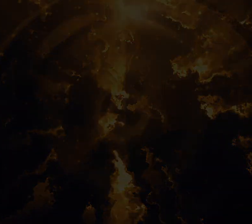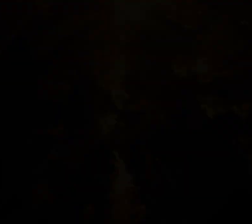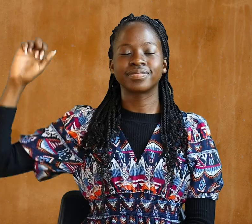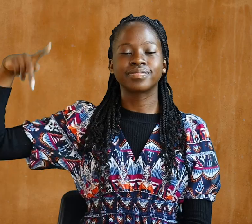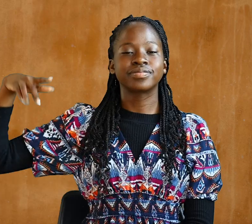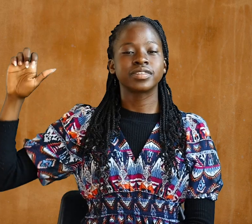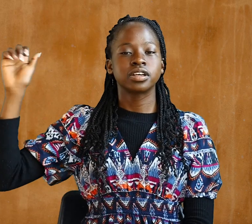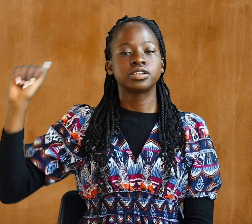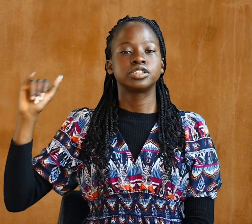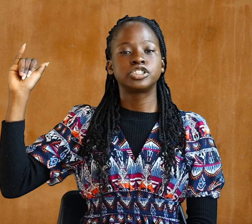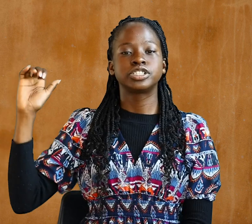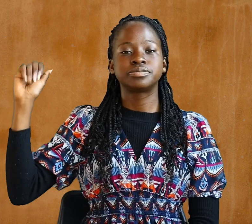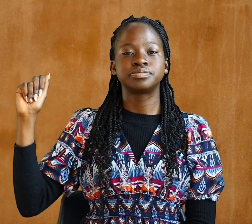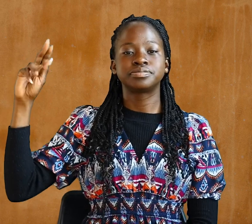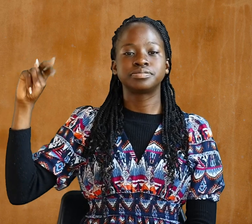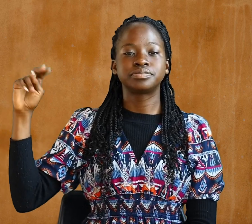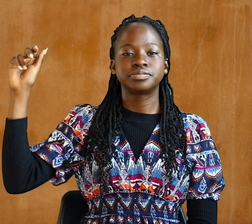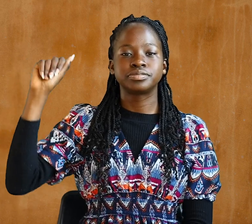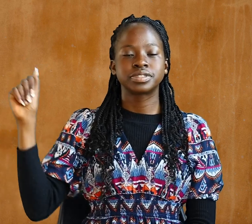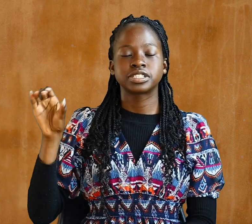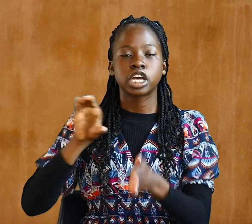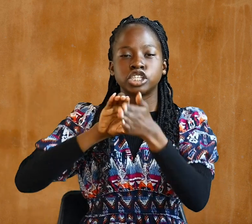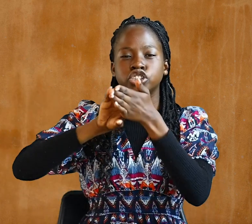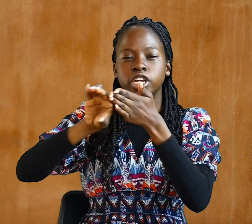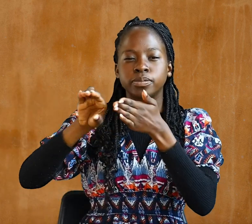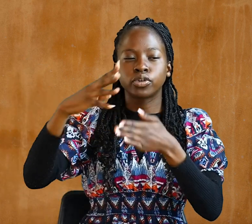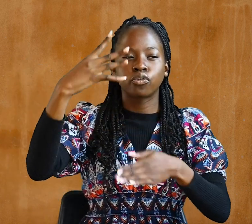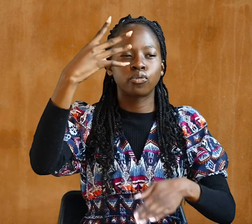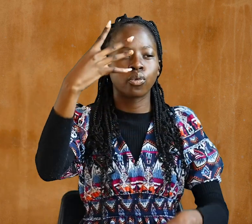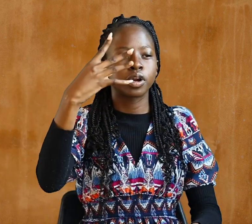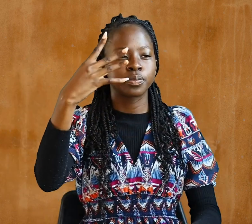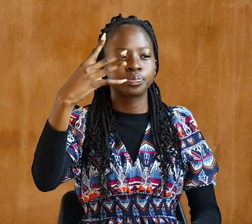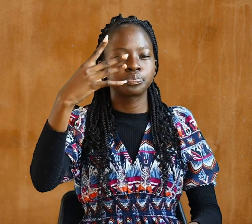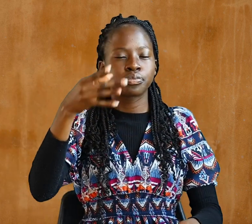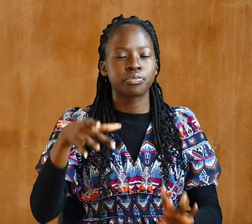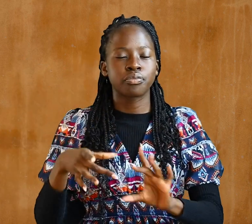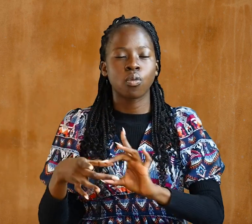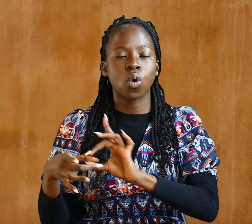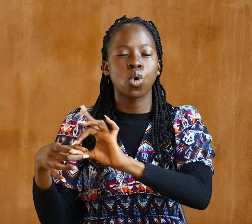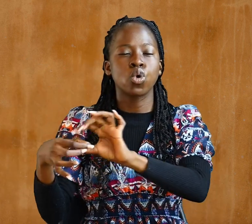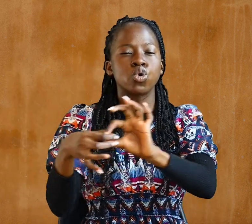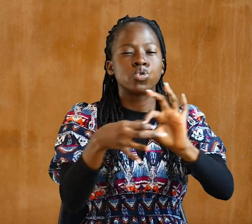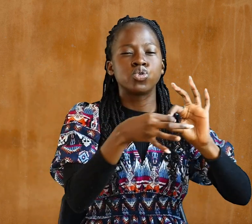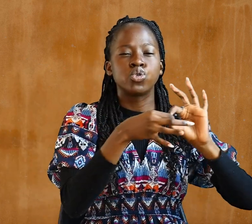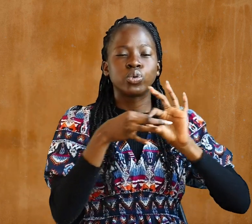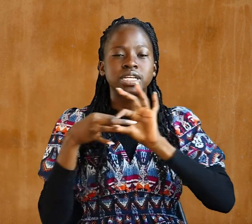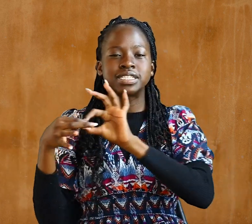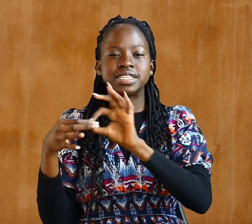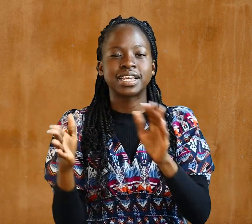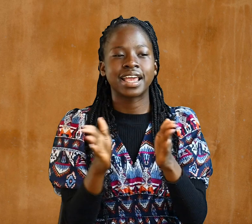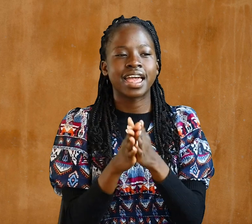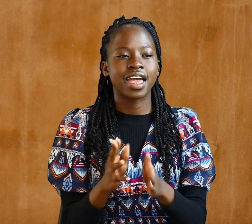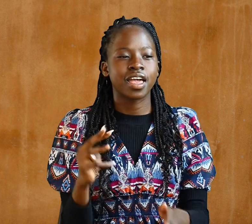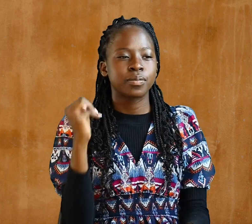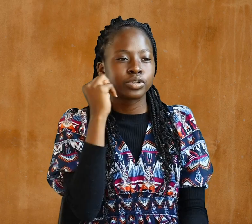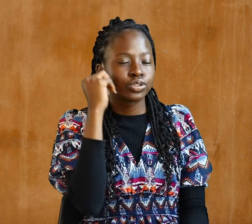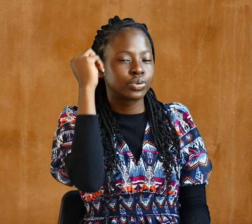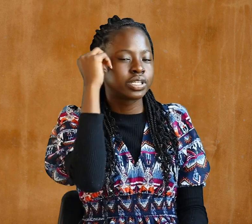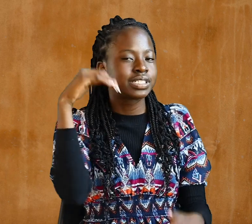Ephesians chapter 4 Unity and maturity